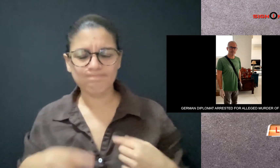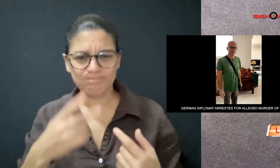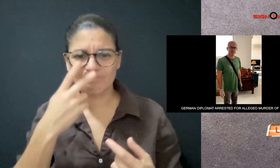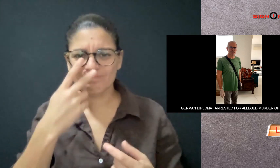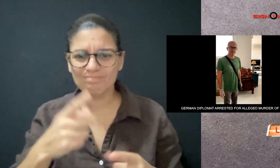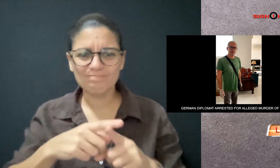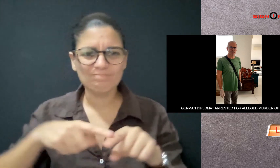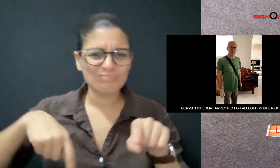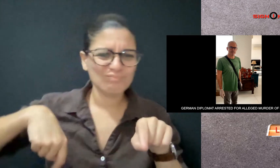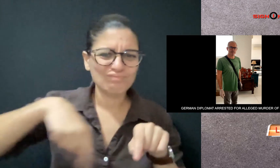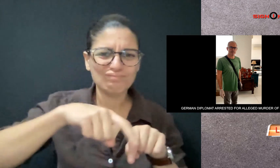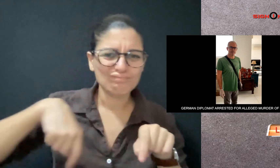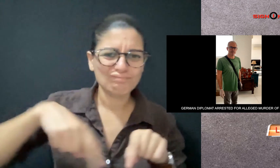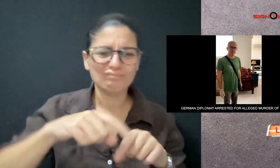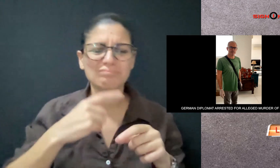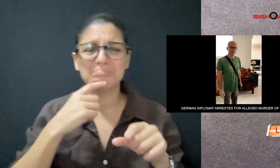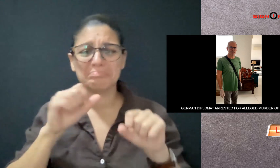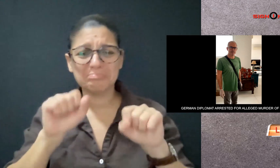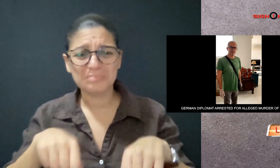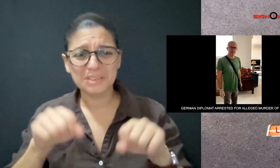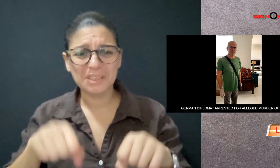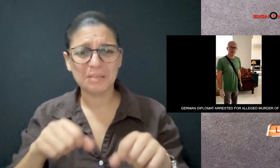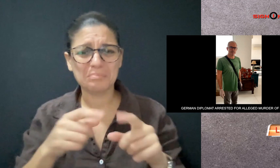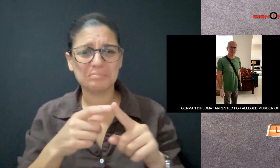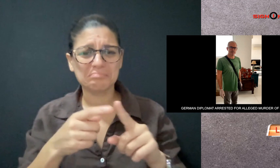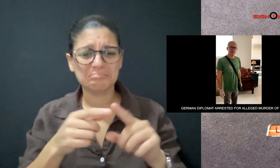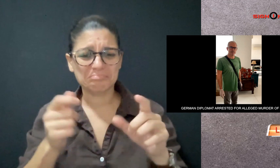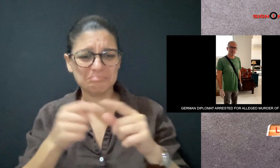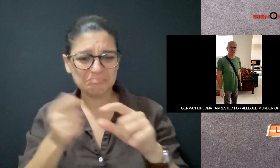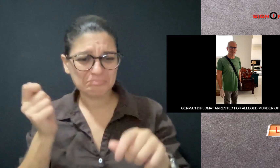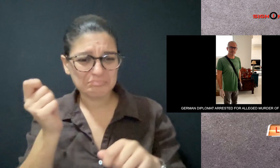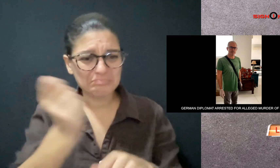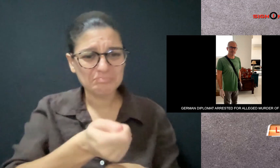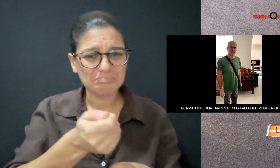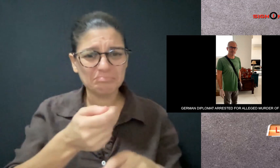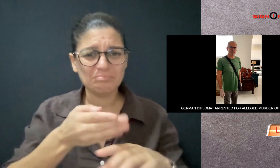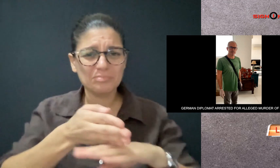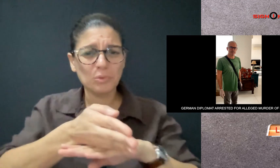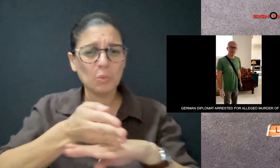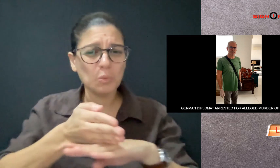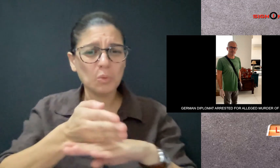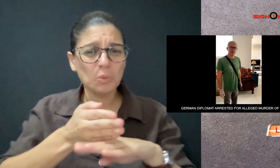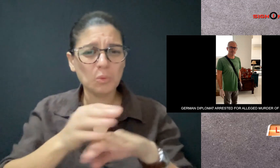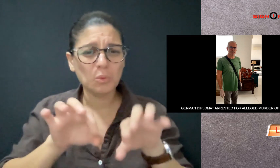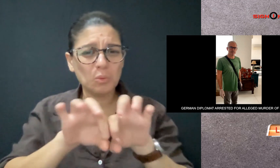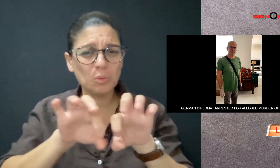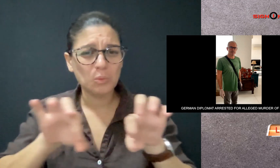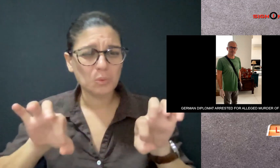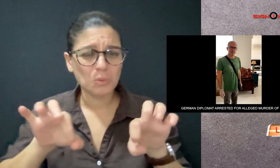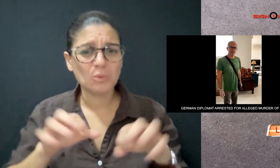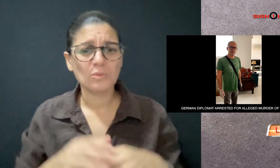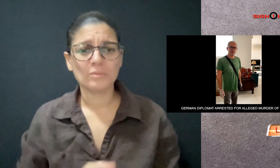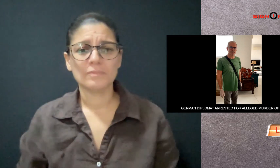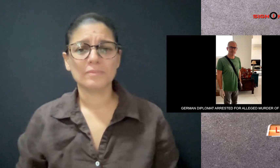blunt force trauma, a foot stomp, and possibly a wooden club.